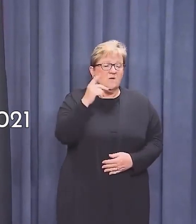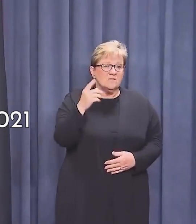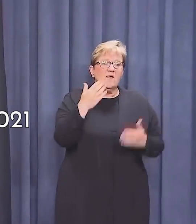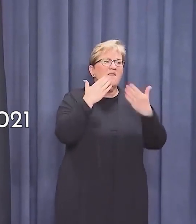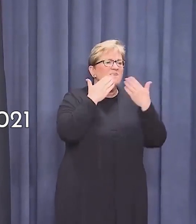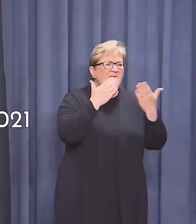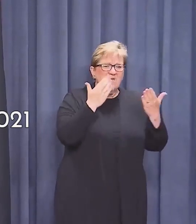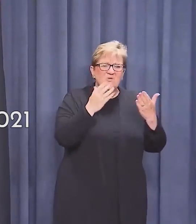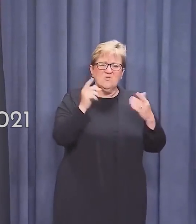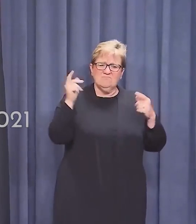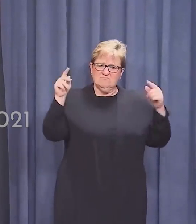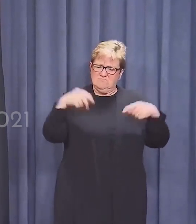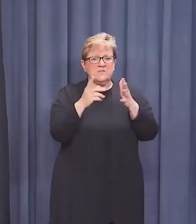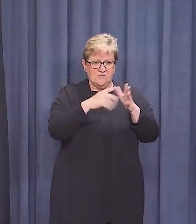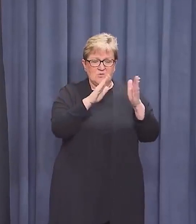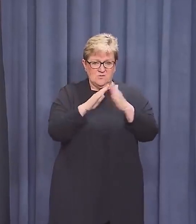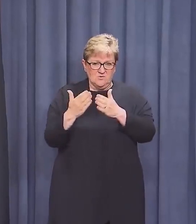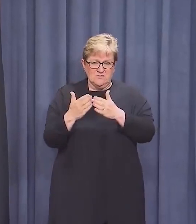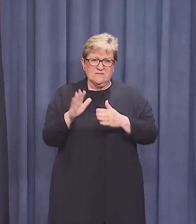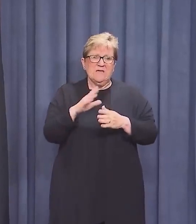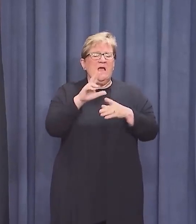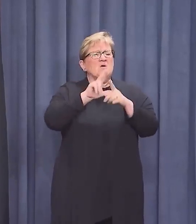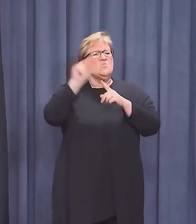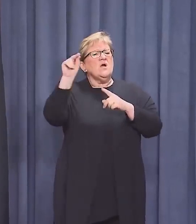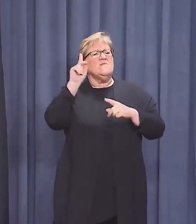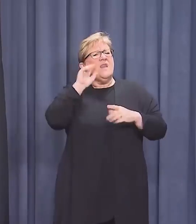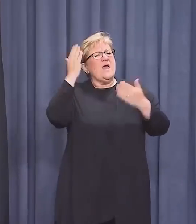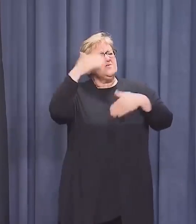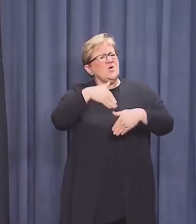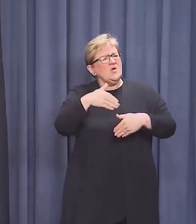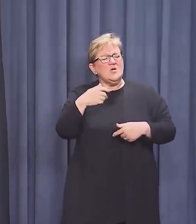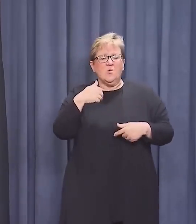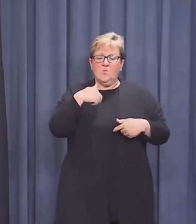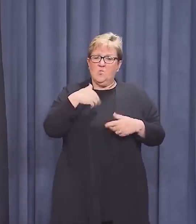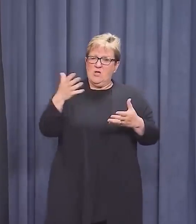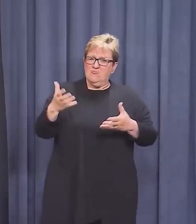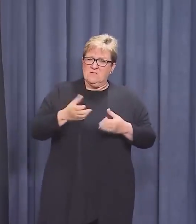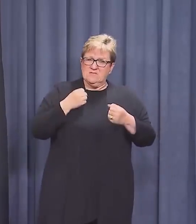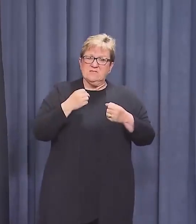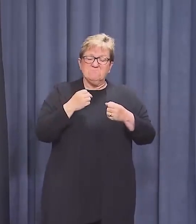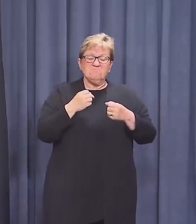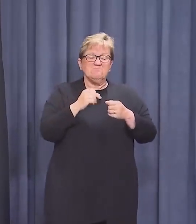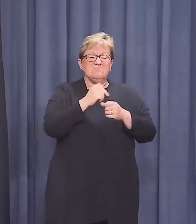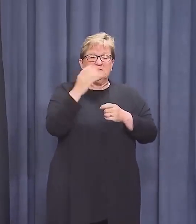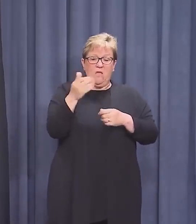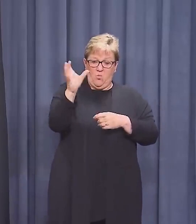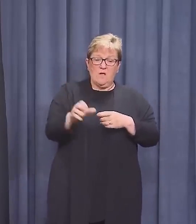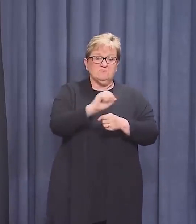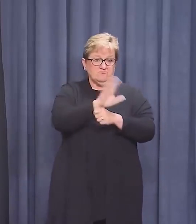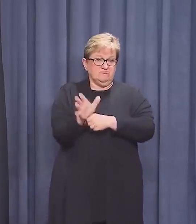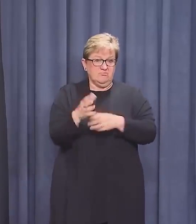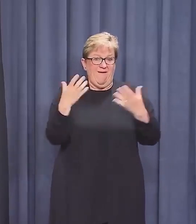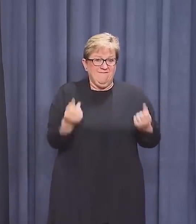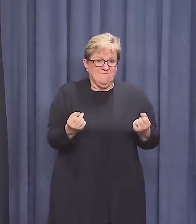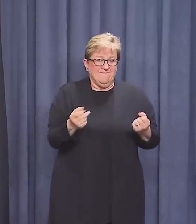Thank you for coming at such short notice. At about midnight last night we received a positive COVID-19 test result.